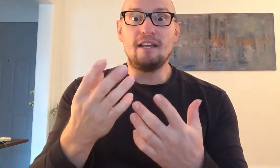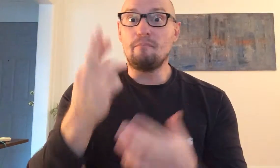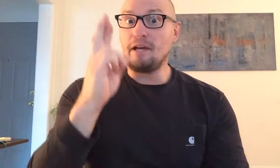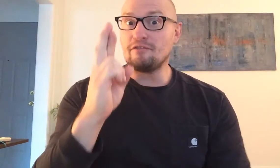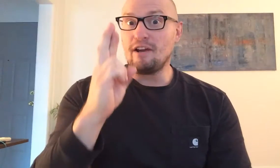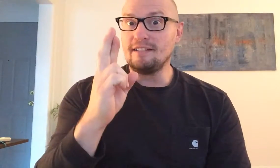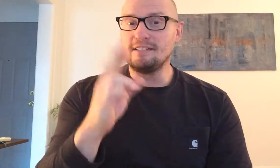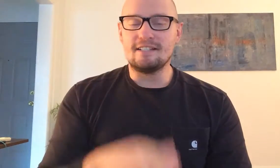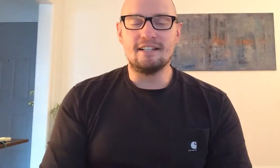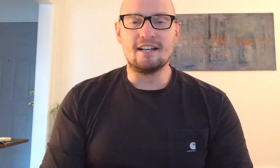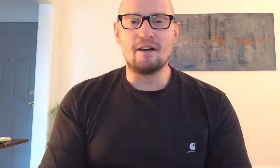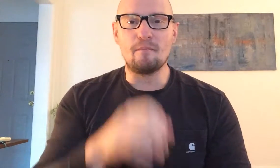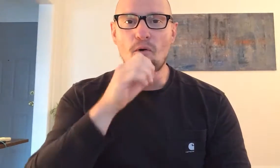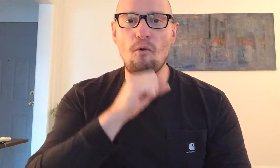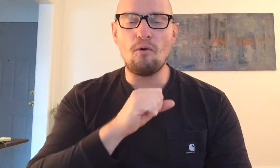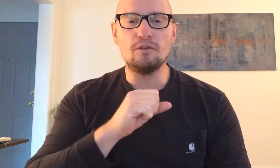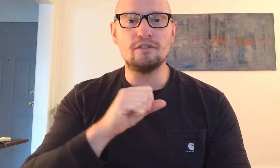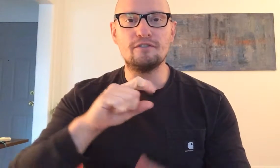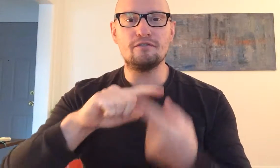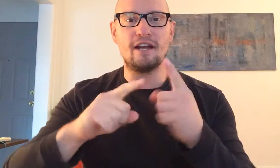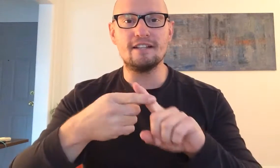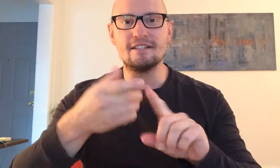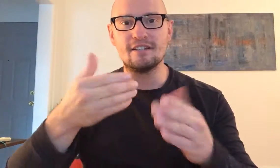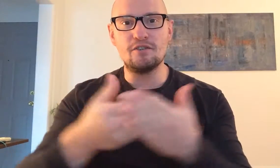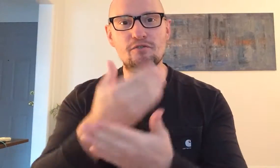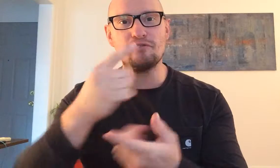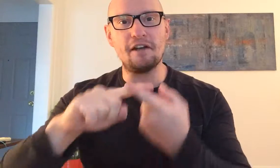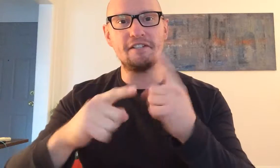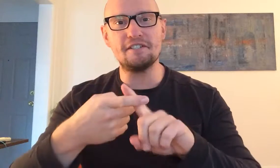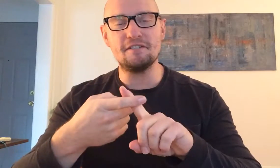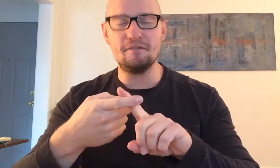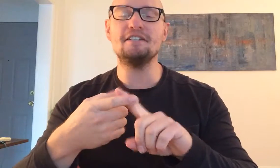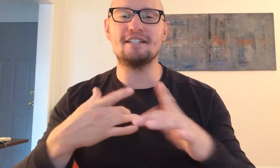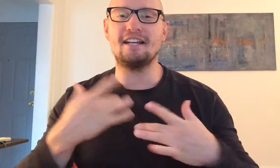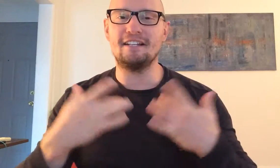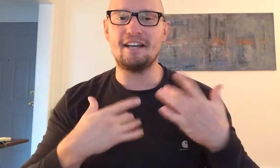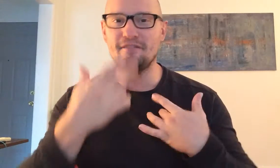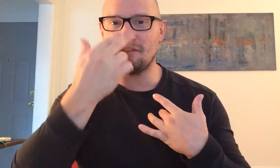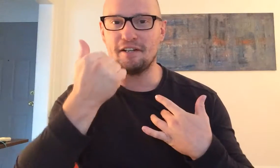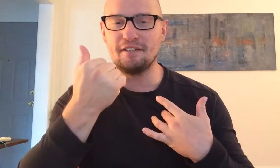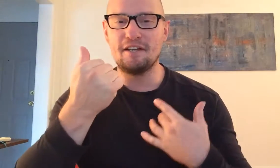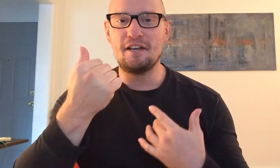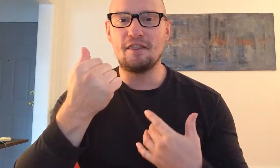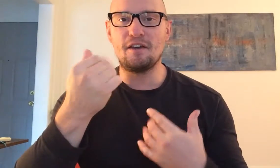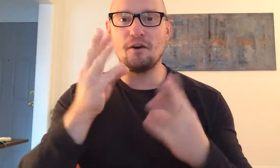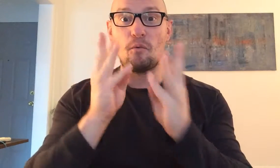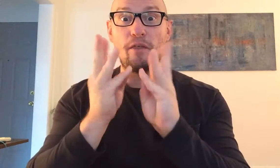best friends old friends and new friends it was exciting and fun the weather